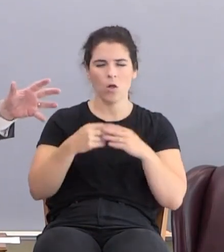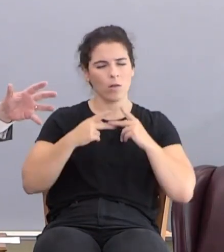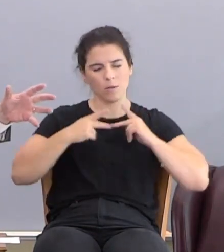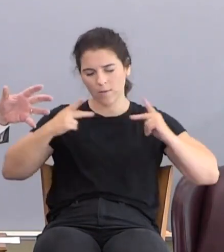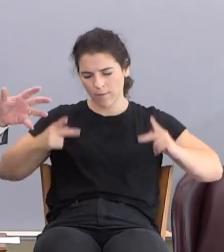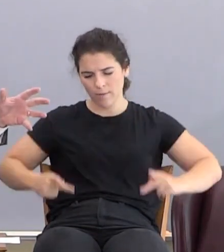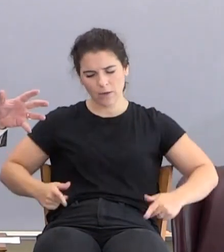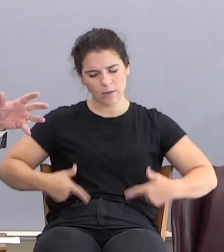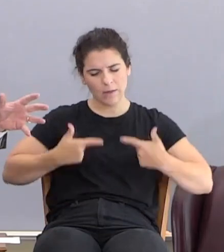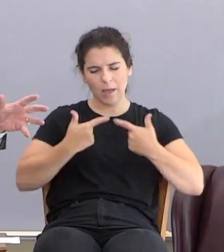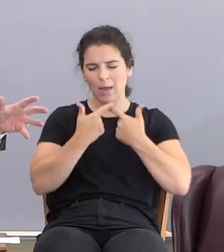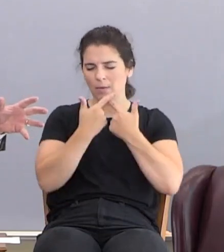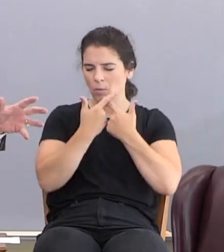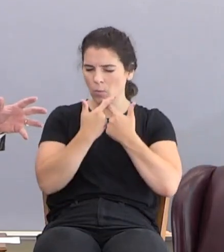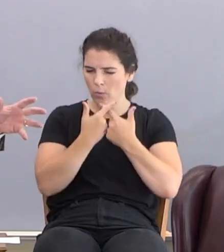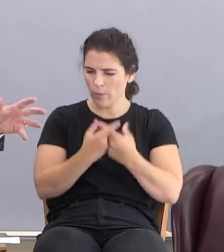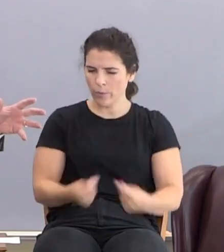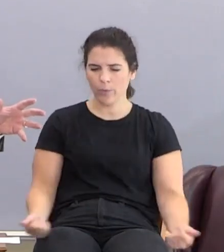life left.